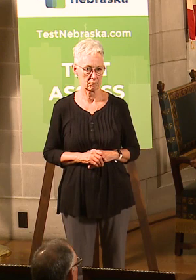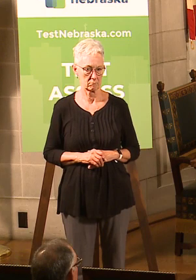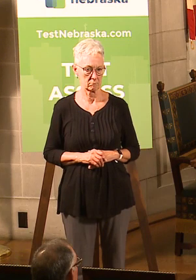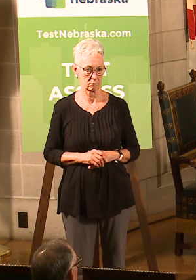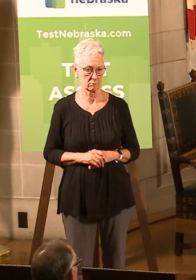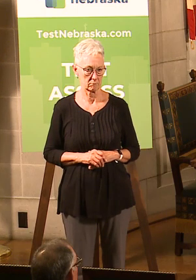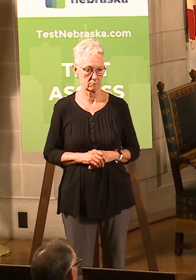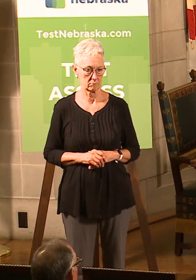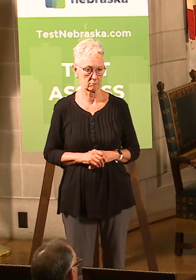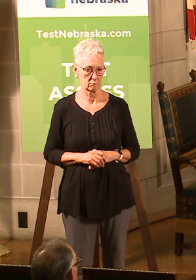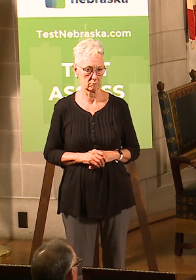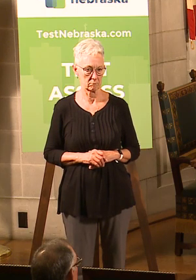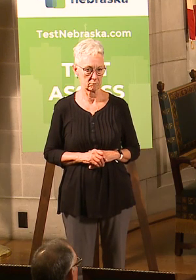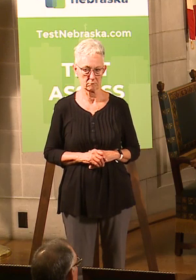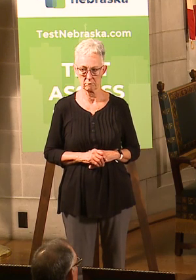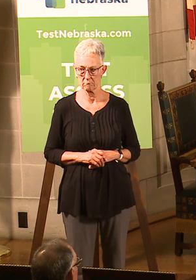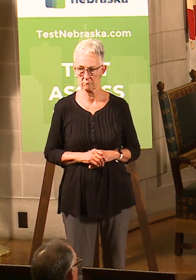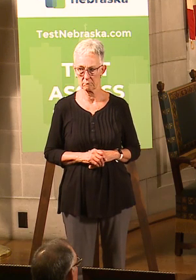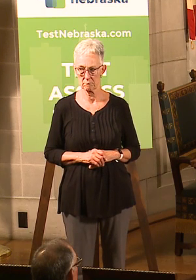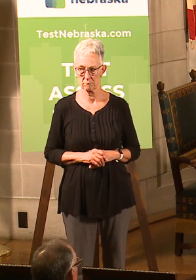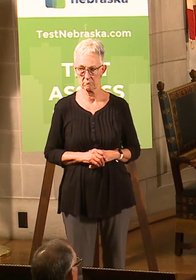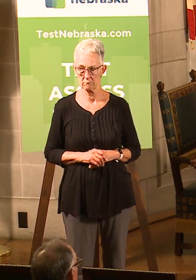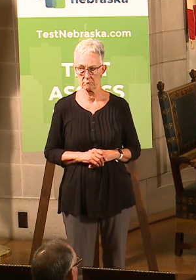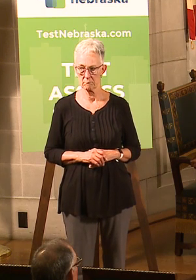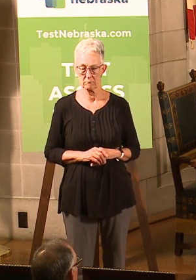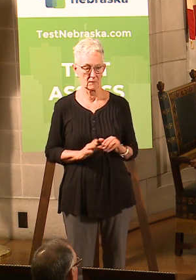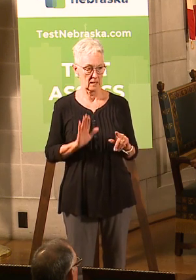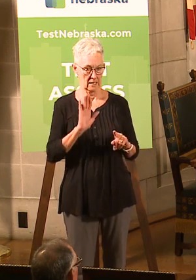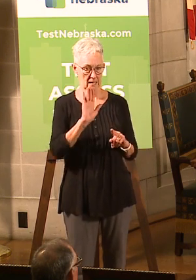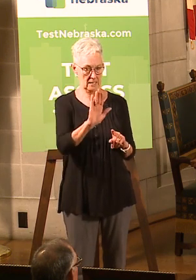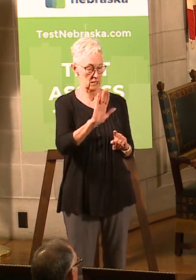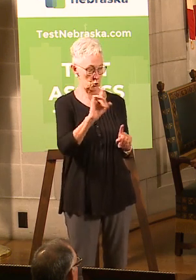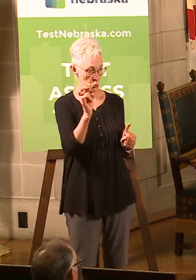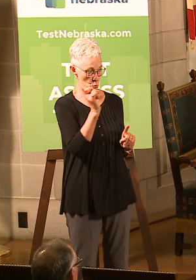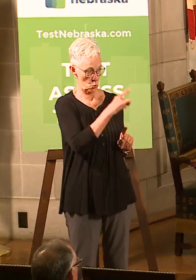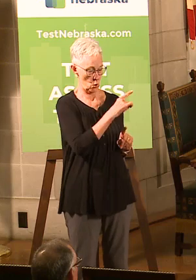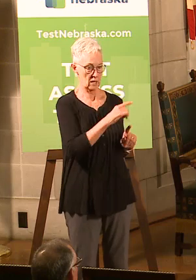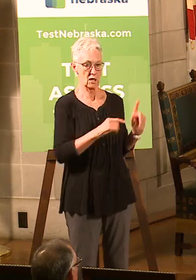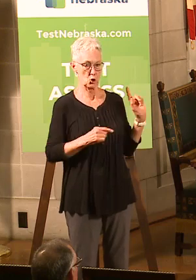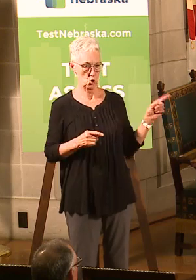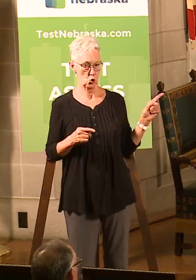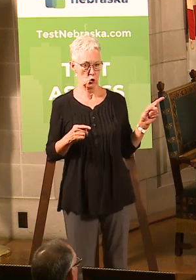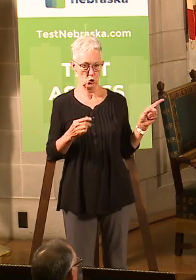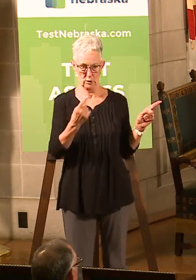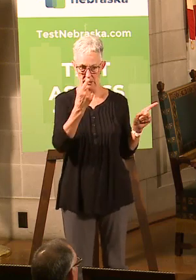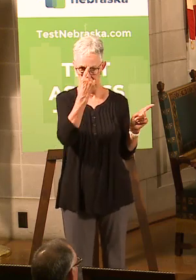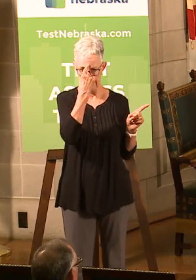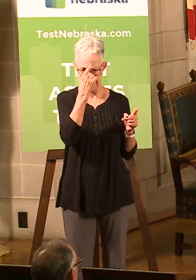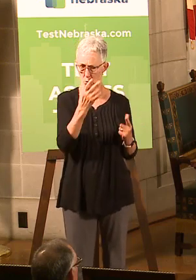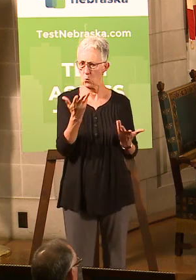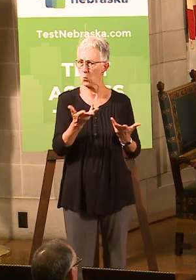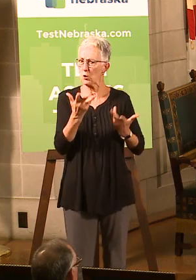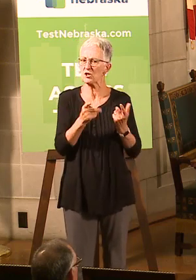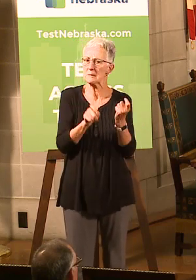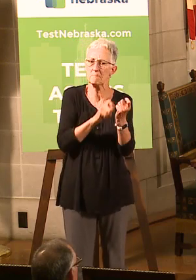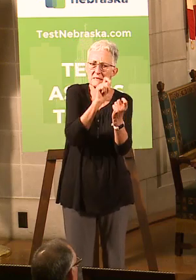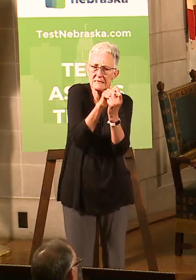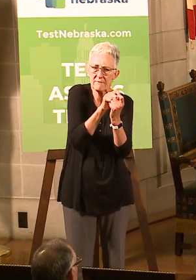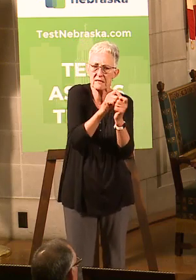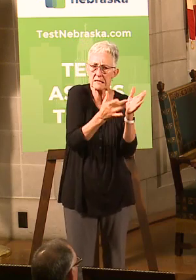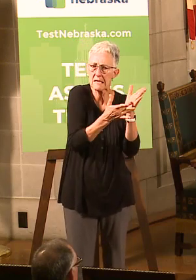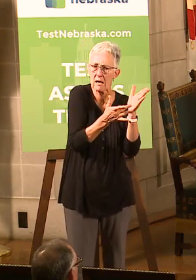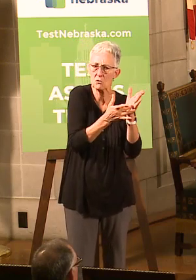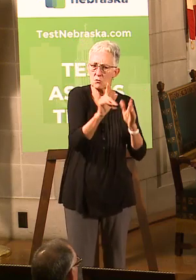is it up to the community colleges to say this? So the question was, do I have specific technical and trade skills in mind for our